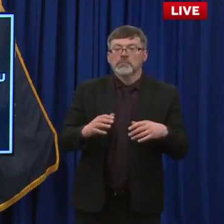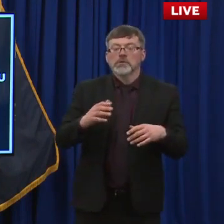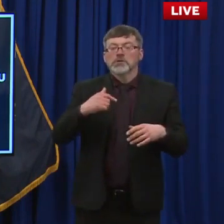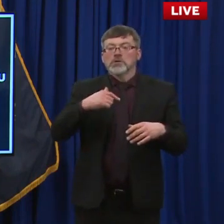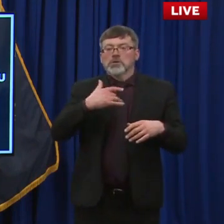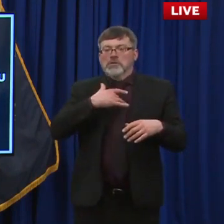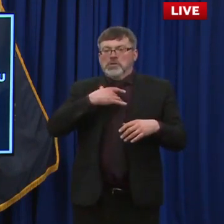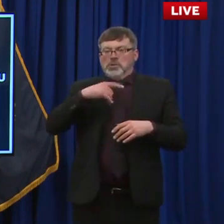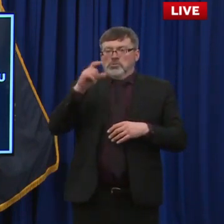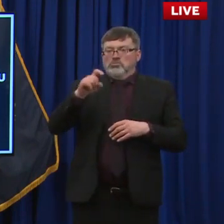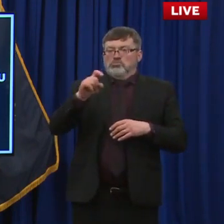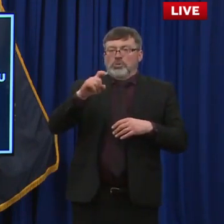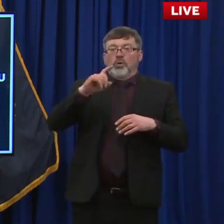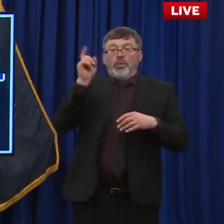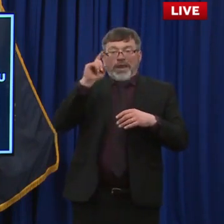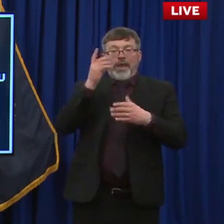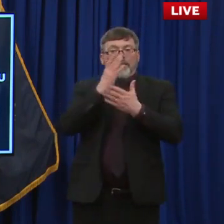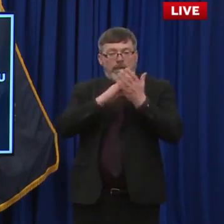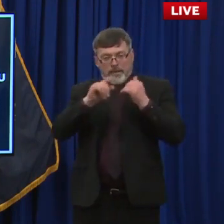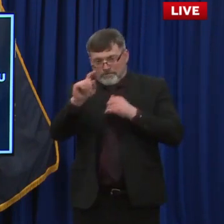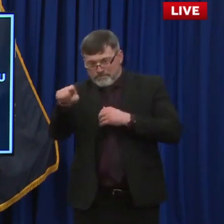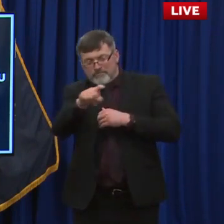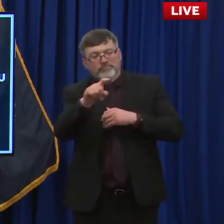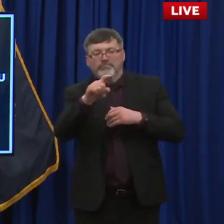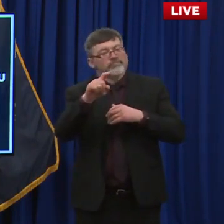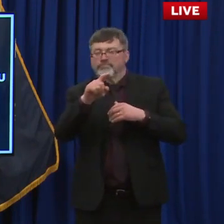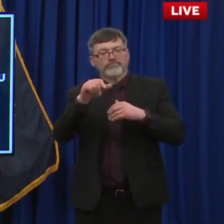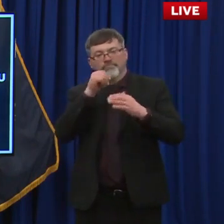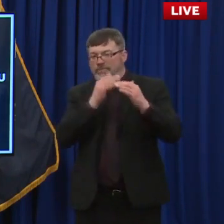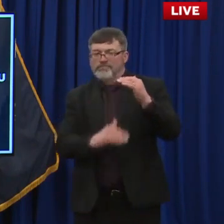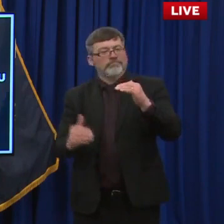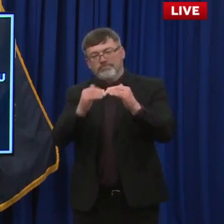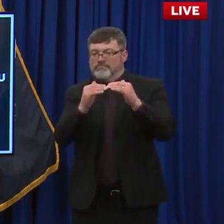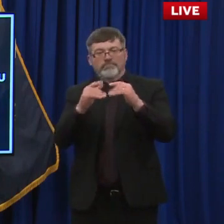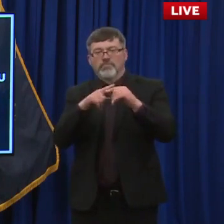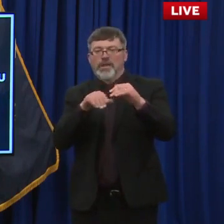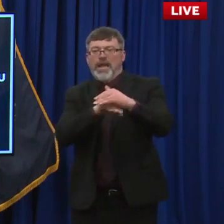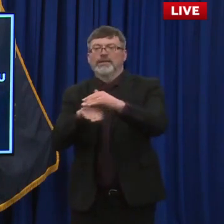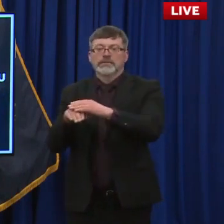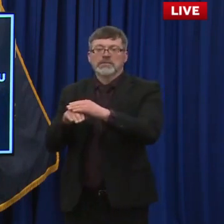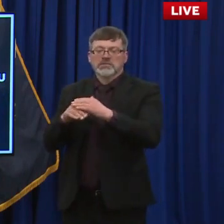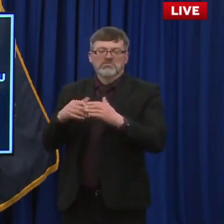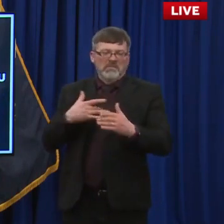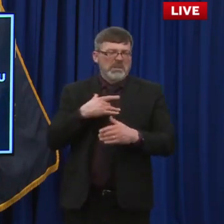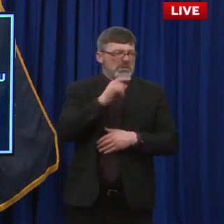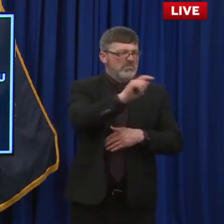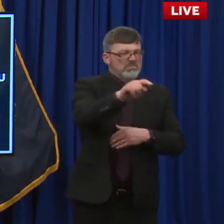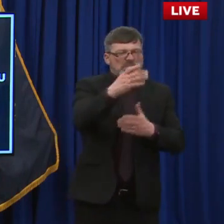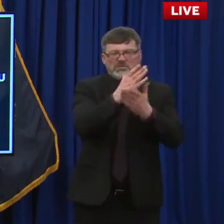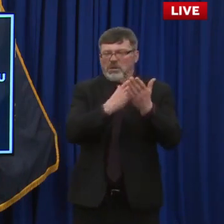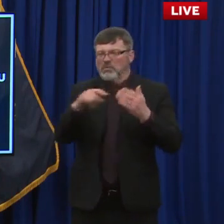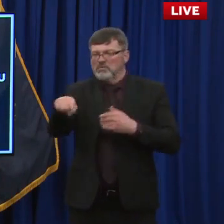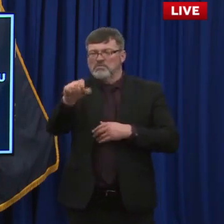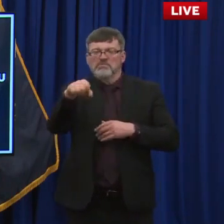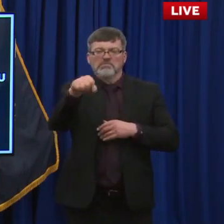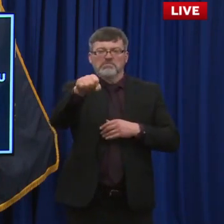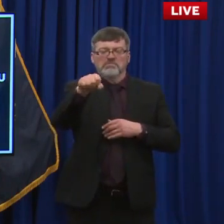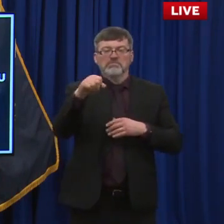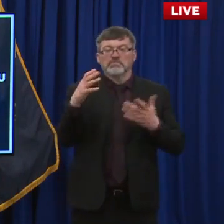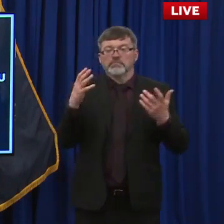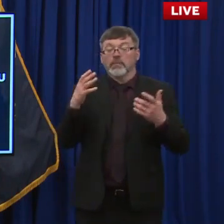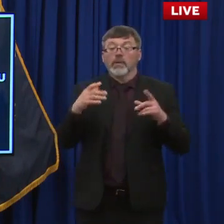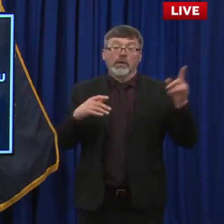vaccine. Which brings me to the report that you mentioned from the CDC, which they conducted an assessment looking